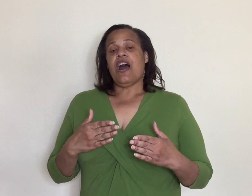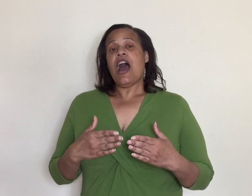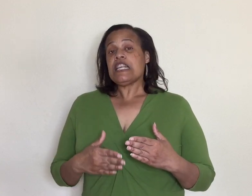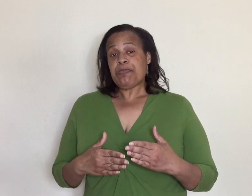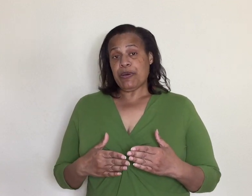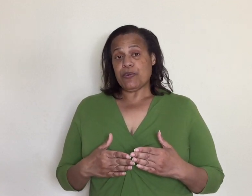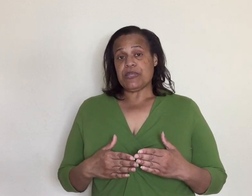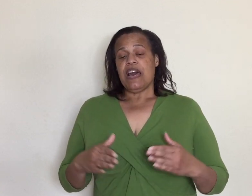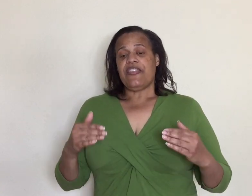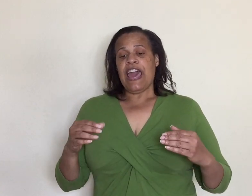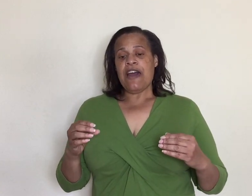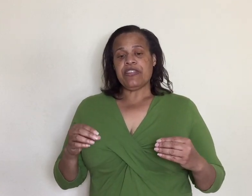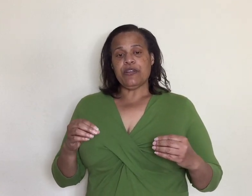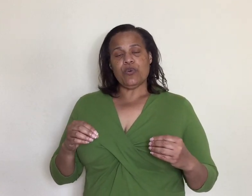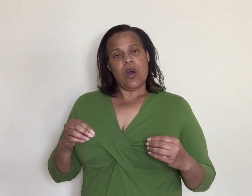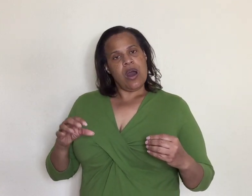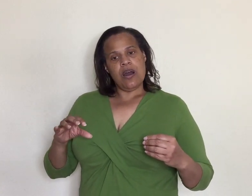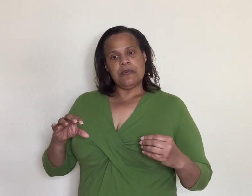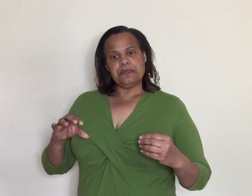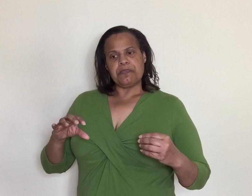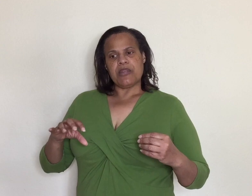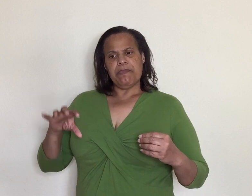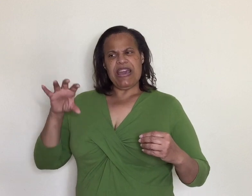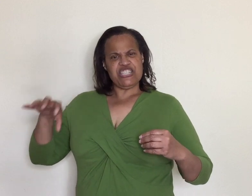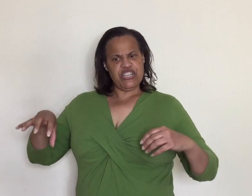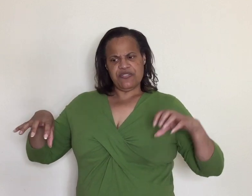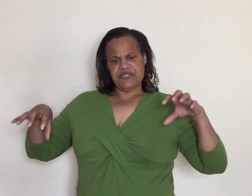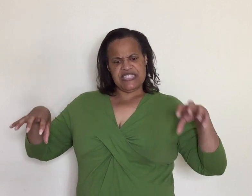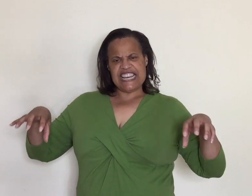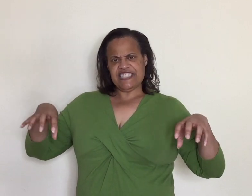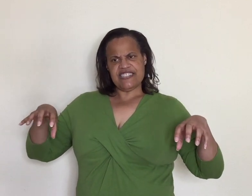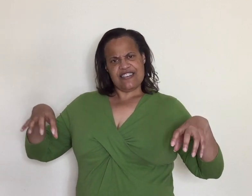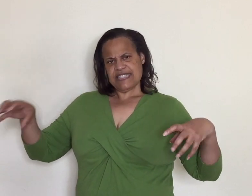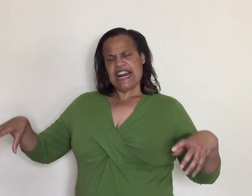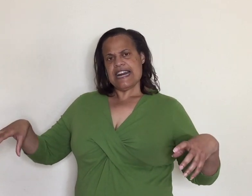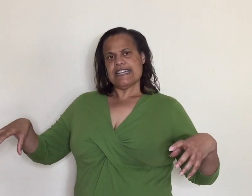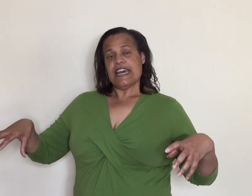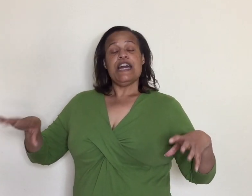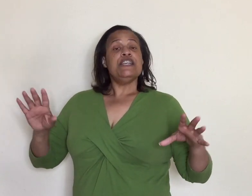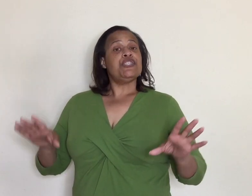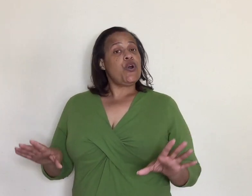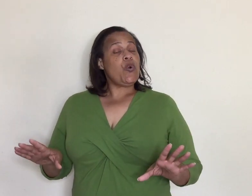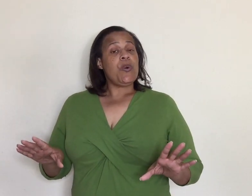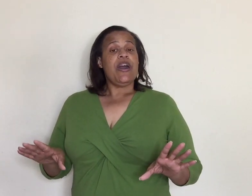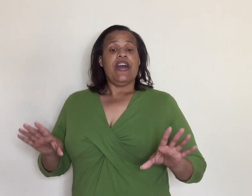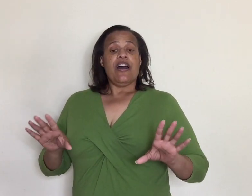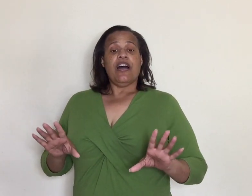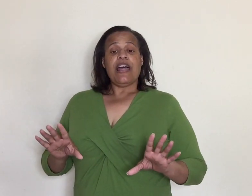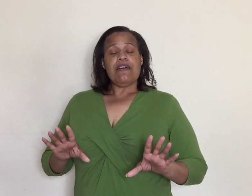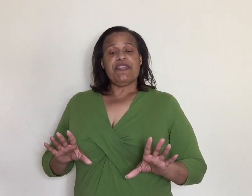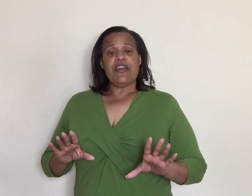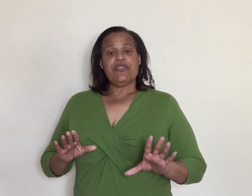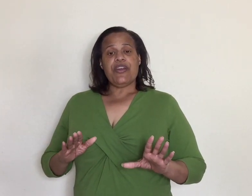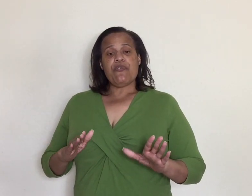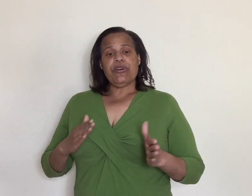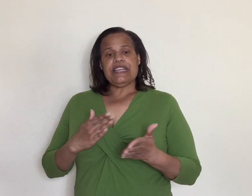hospitals they have the little um makeshift stations outside so a lot of they're they're really